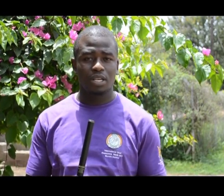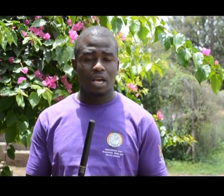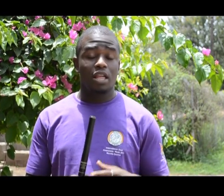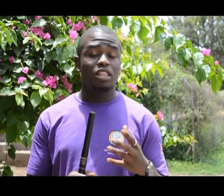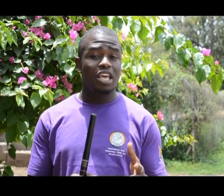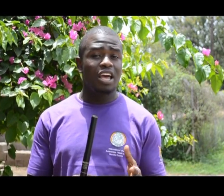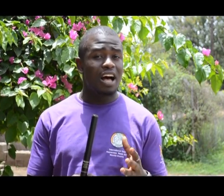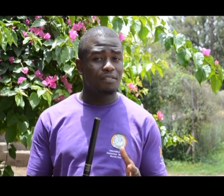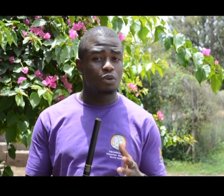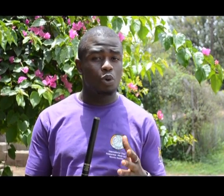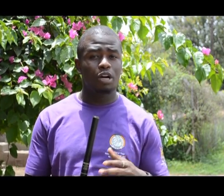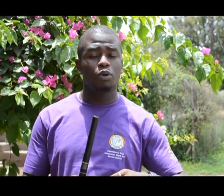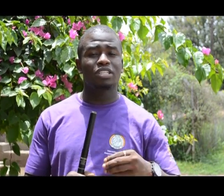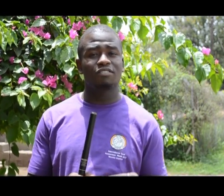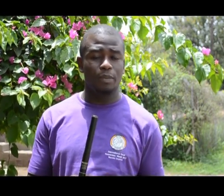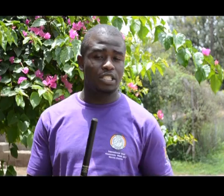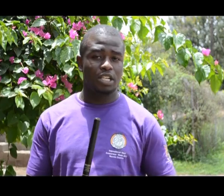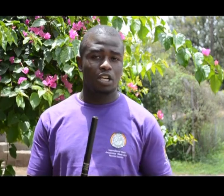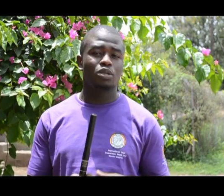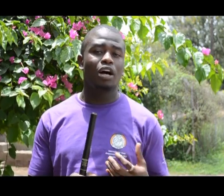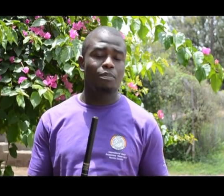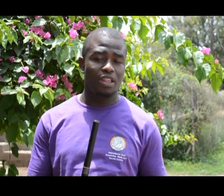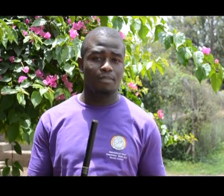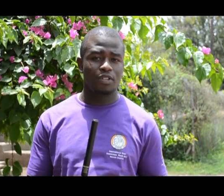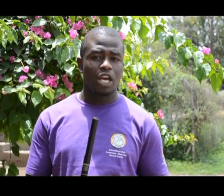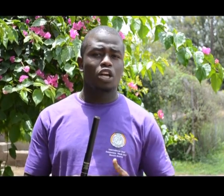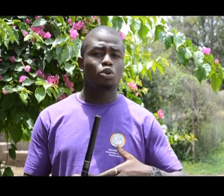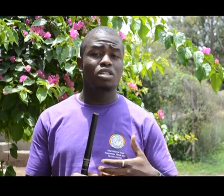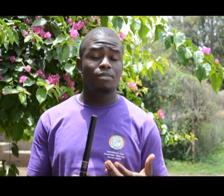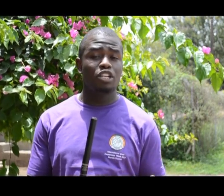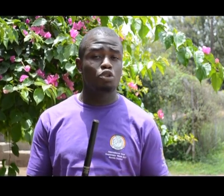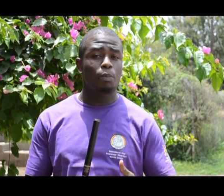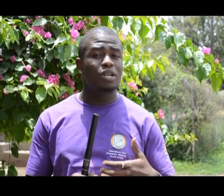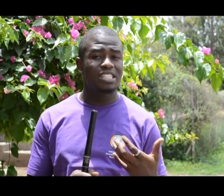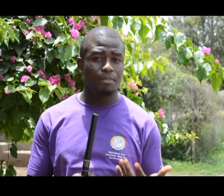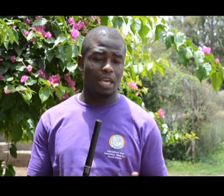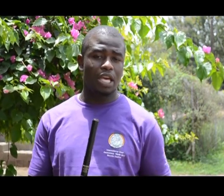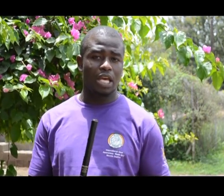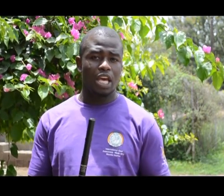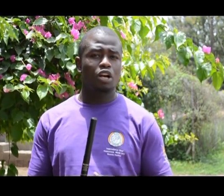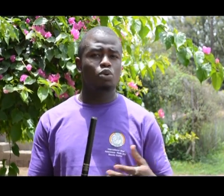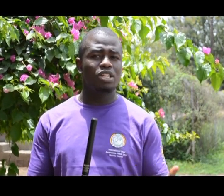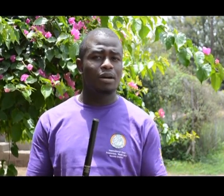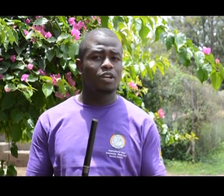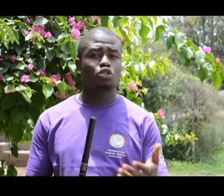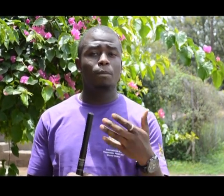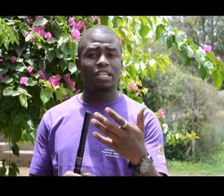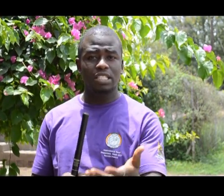They have called upon government to help them, include them into policy making, include them into budget